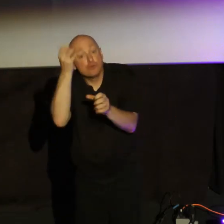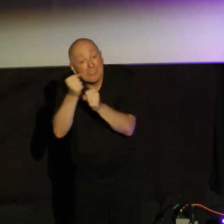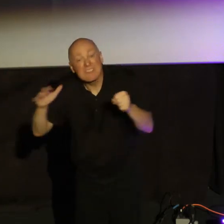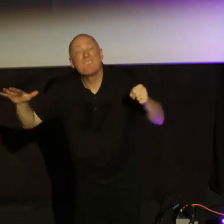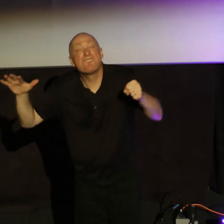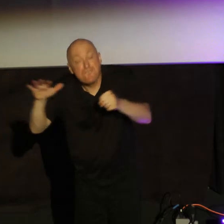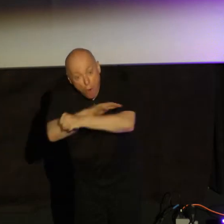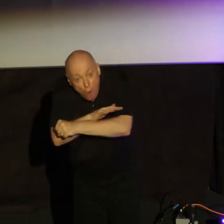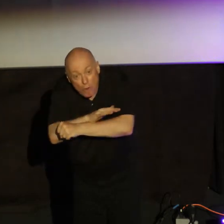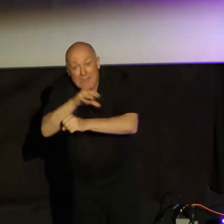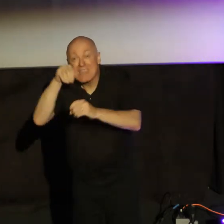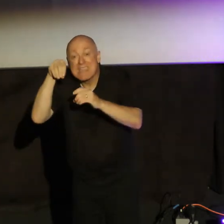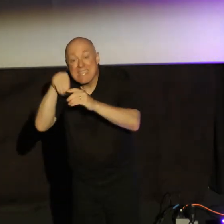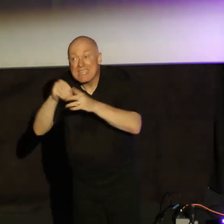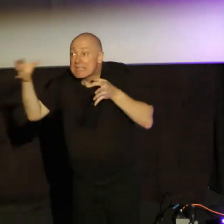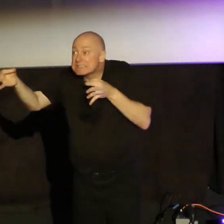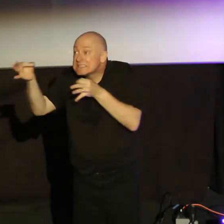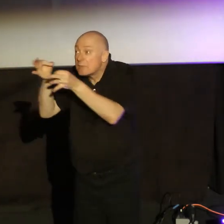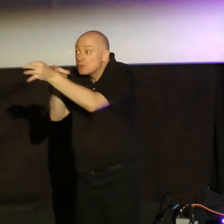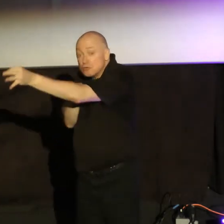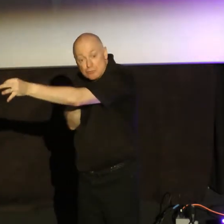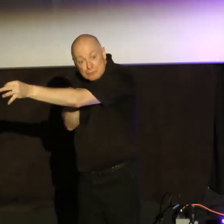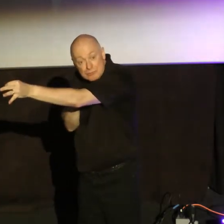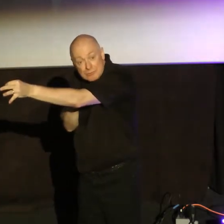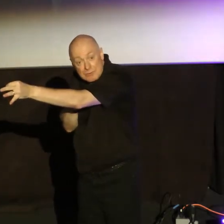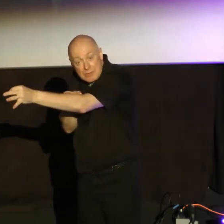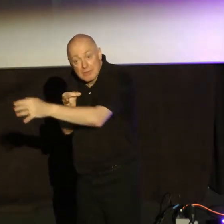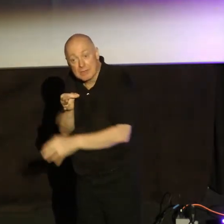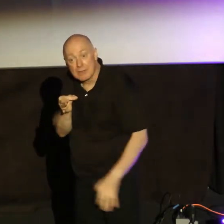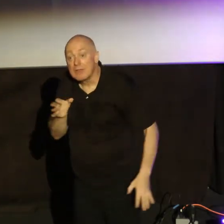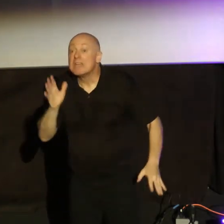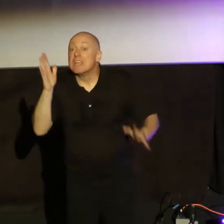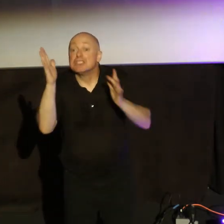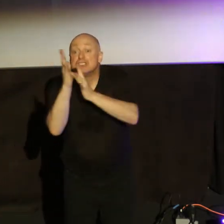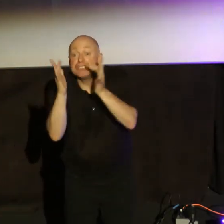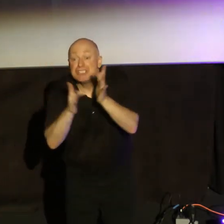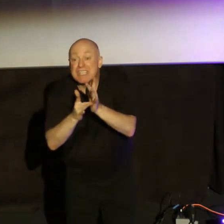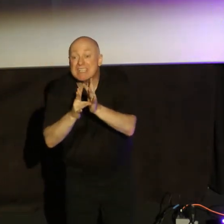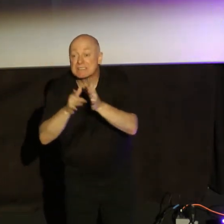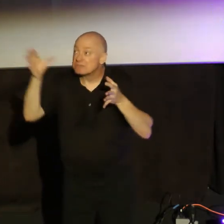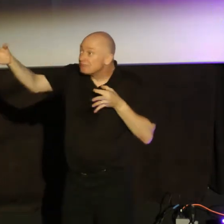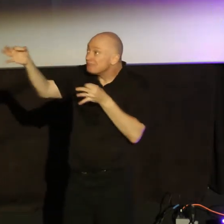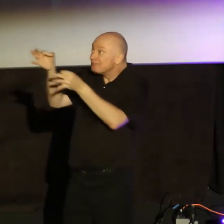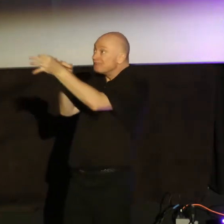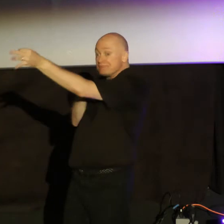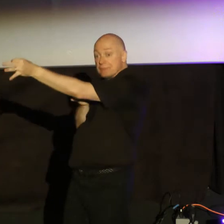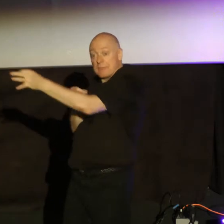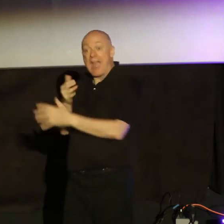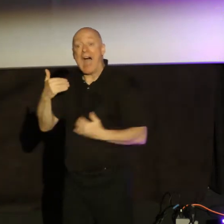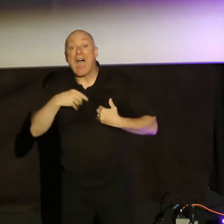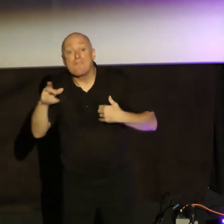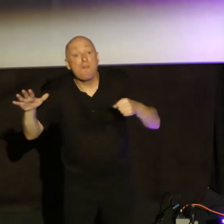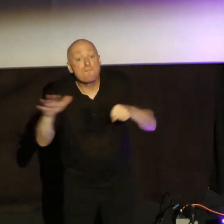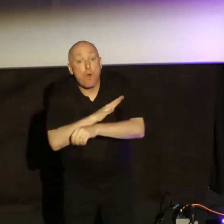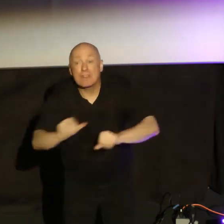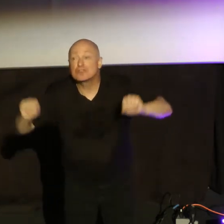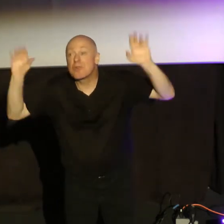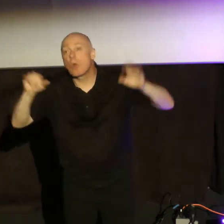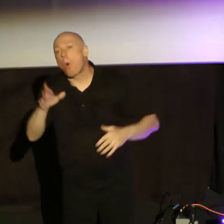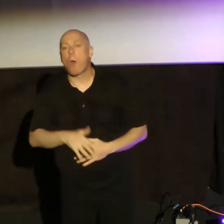in the substitutionary atonement? Him, Jesus, in your place? Have you fully surrendered to just, yes, I believe